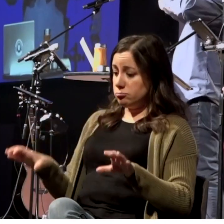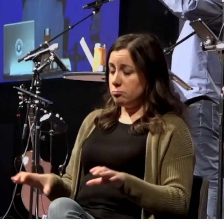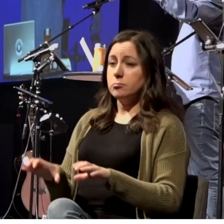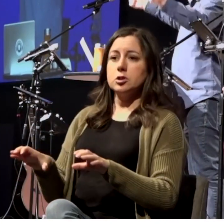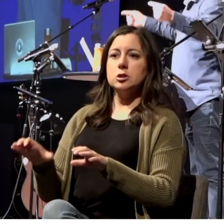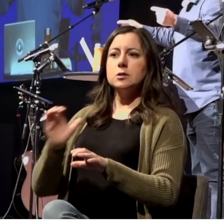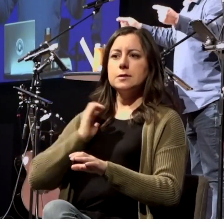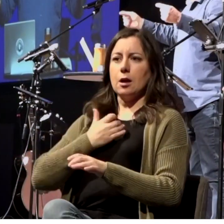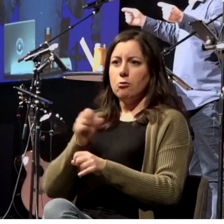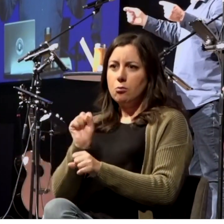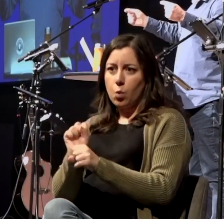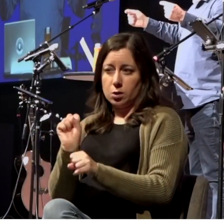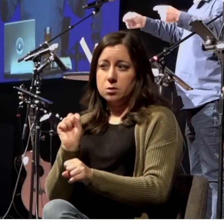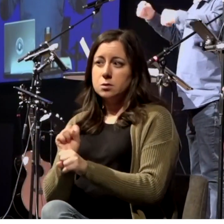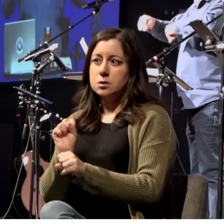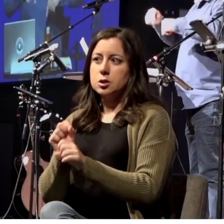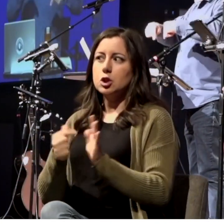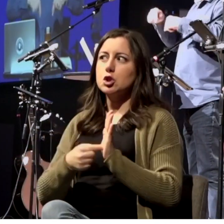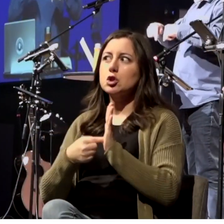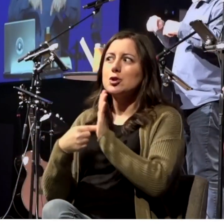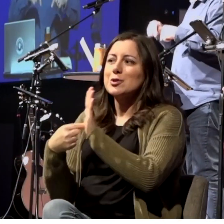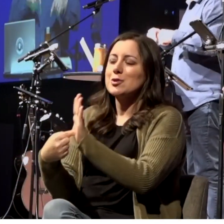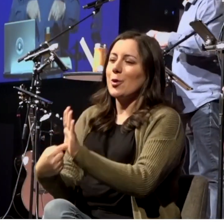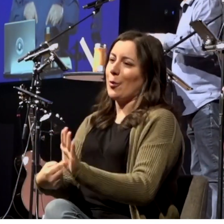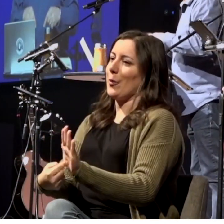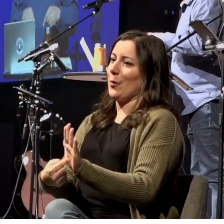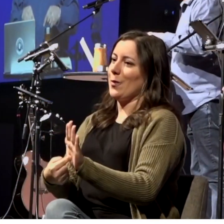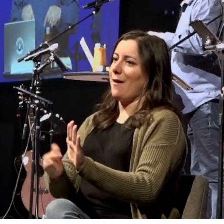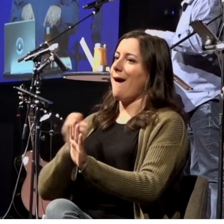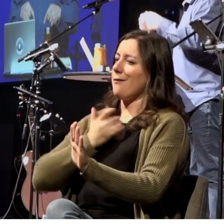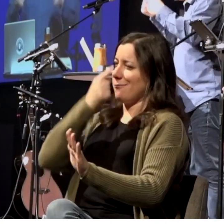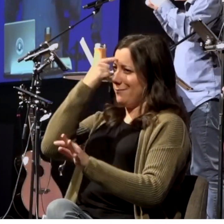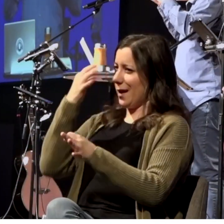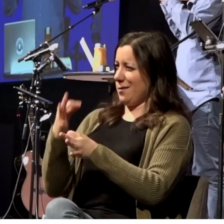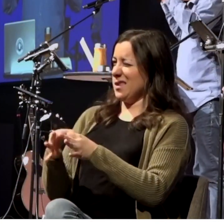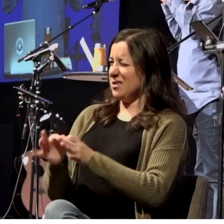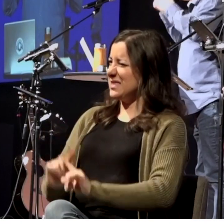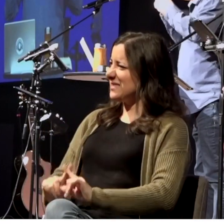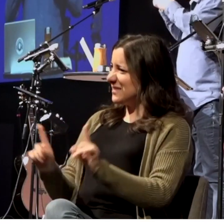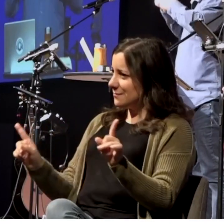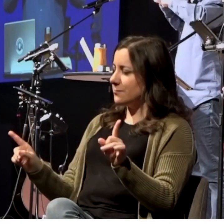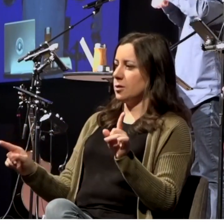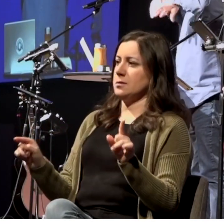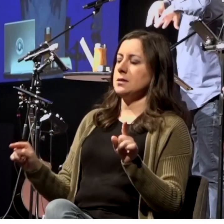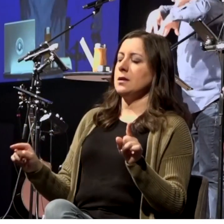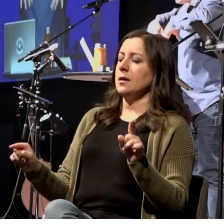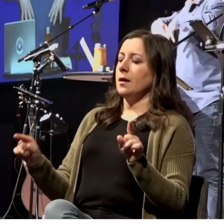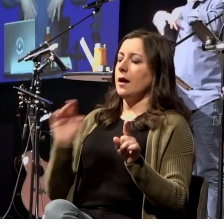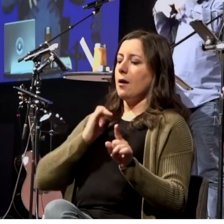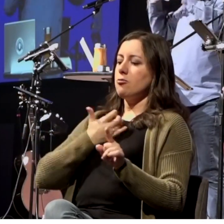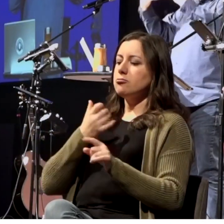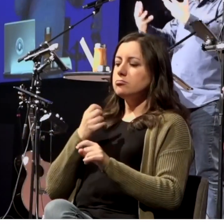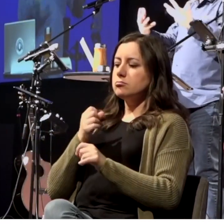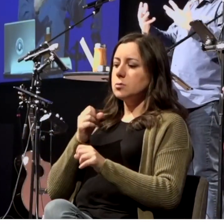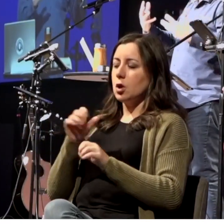testify that your faith is true. There's a they serve as an evidence